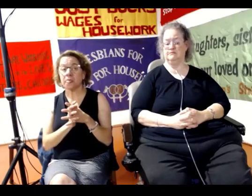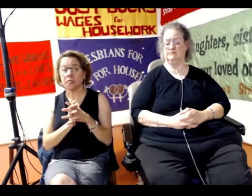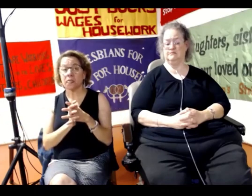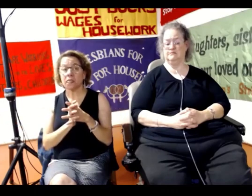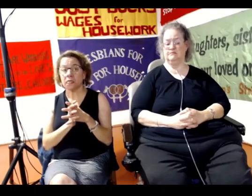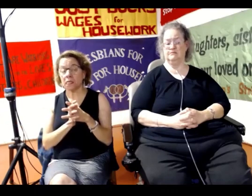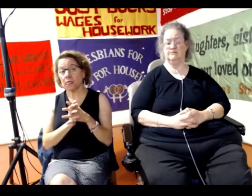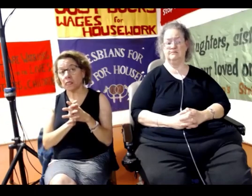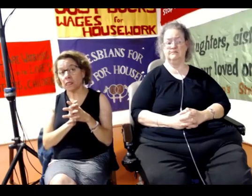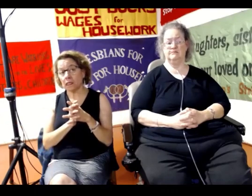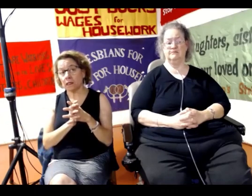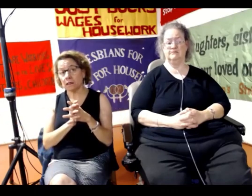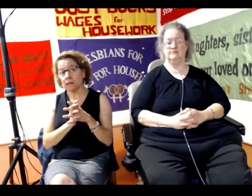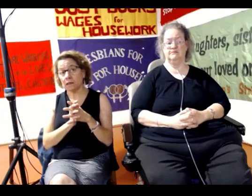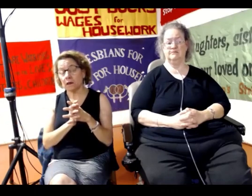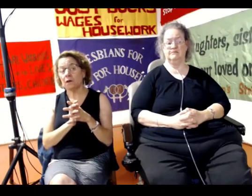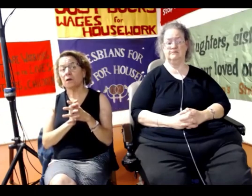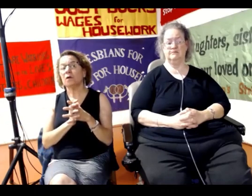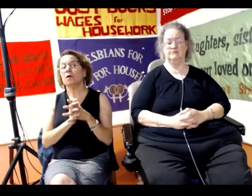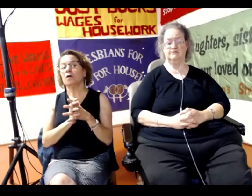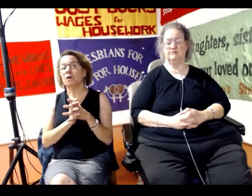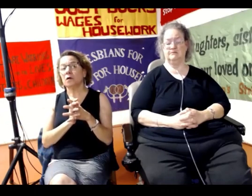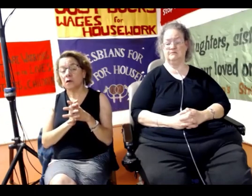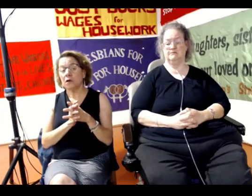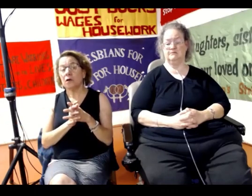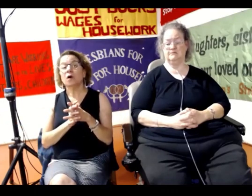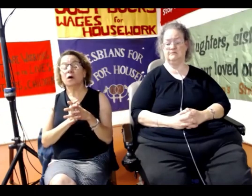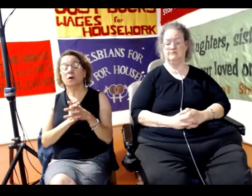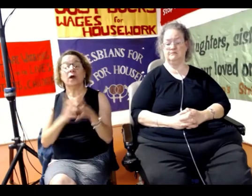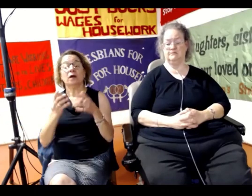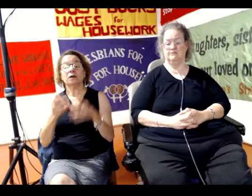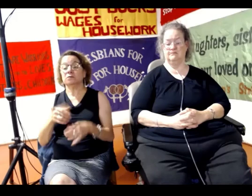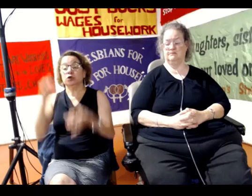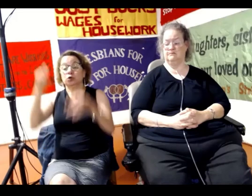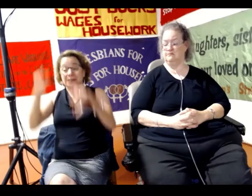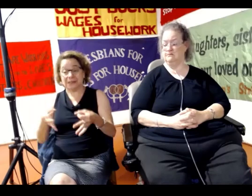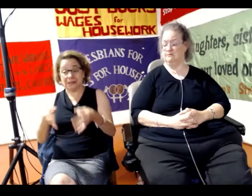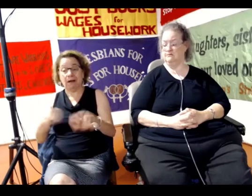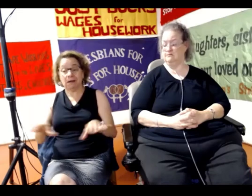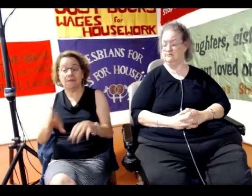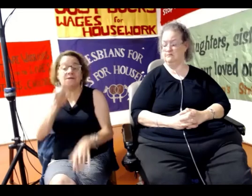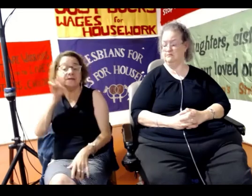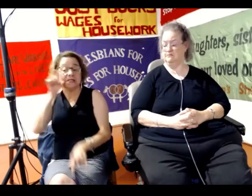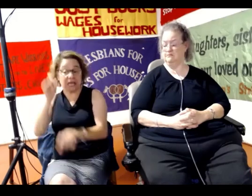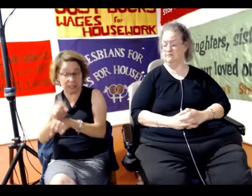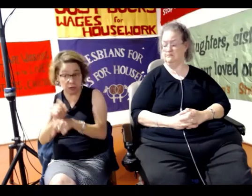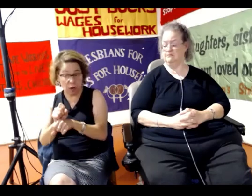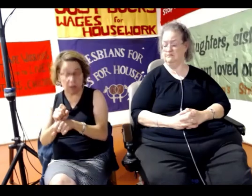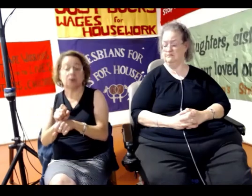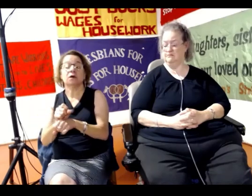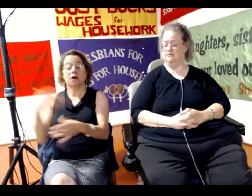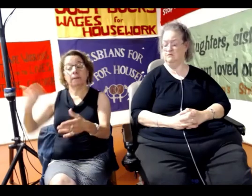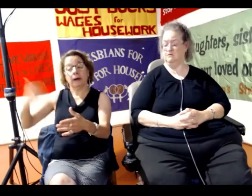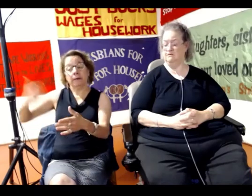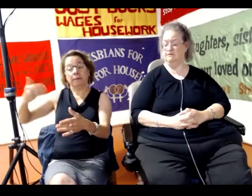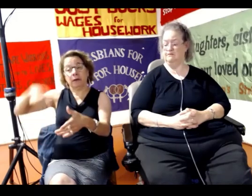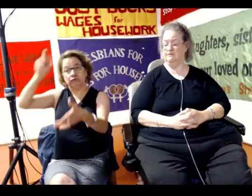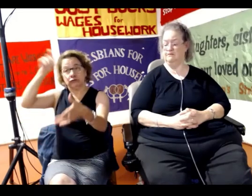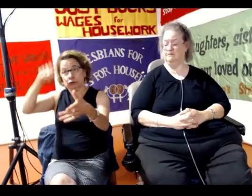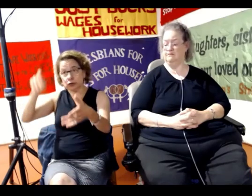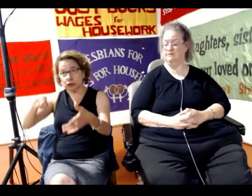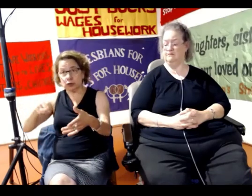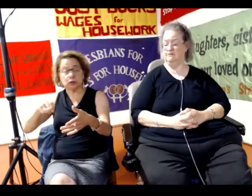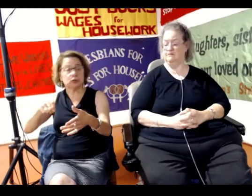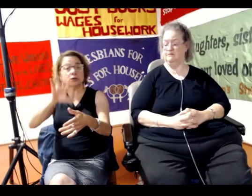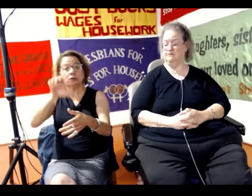Empower also says that by the time we come to sex work, usually have we have done all the jobs available to women,